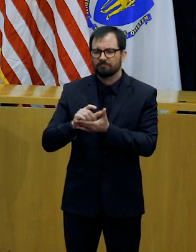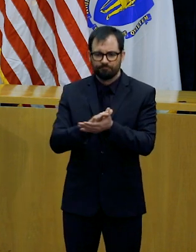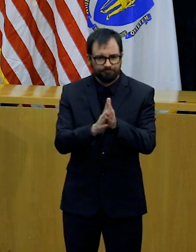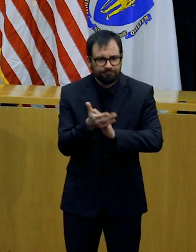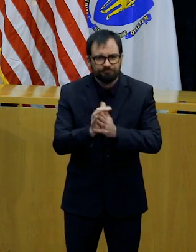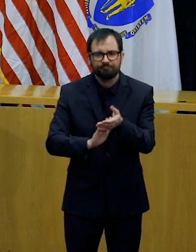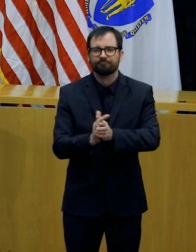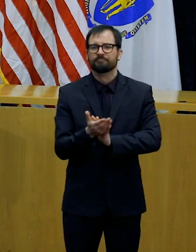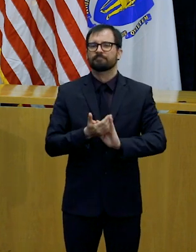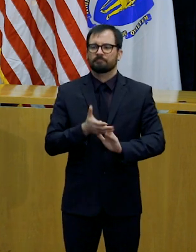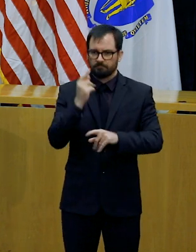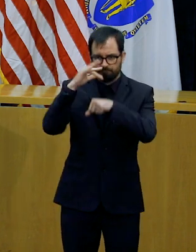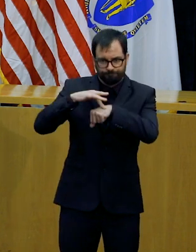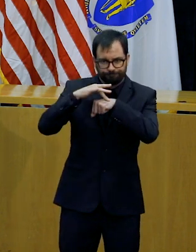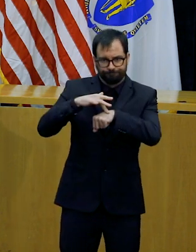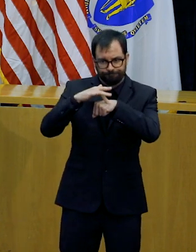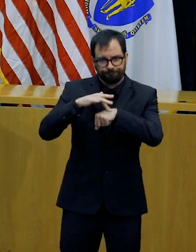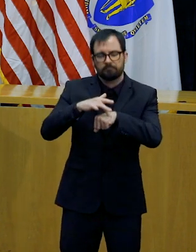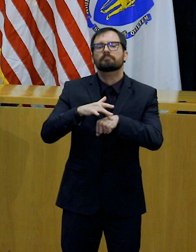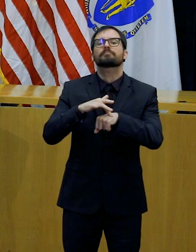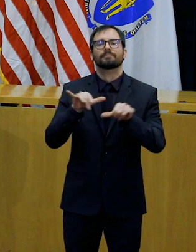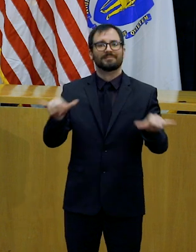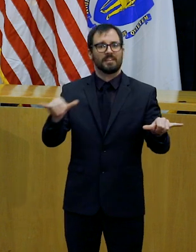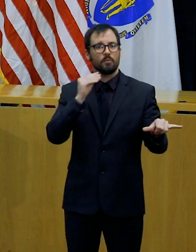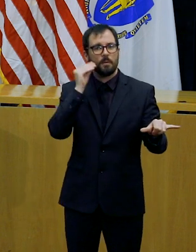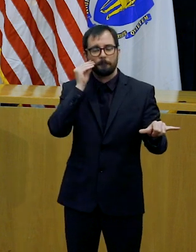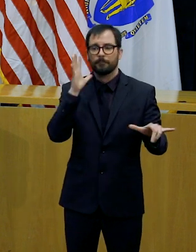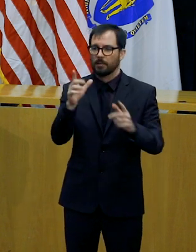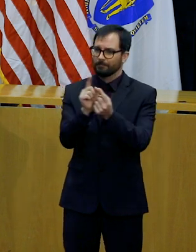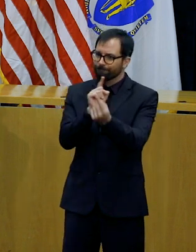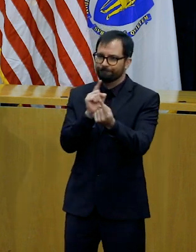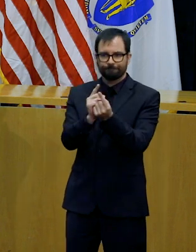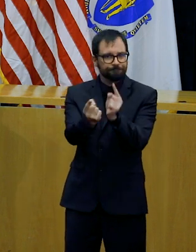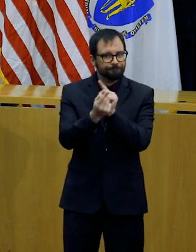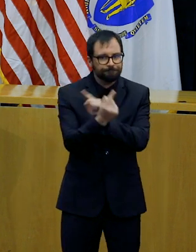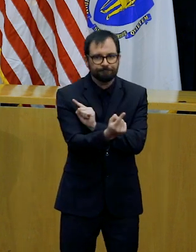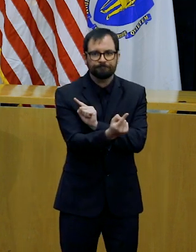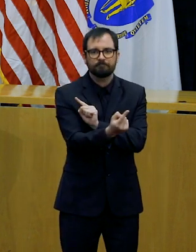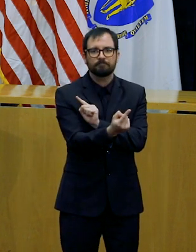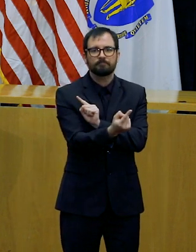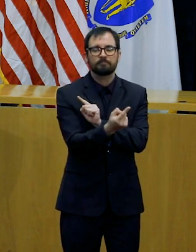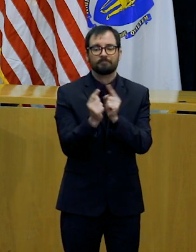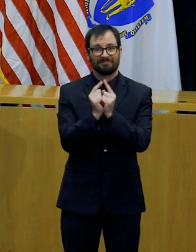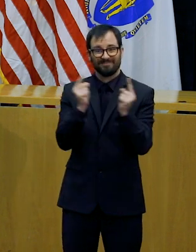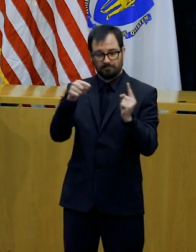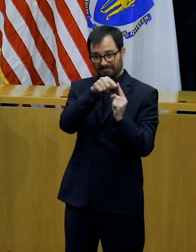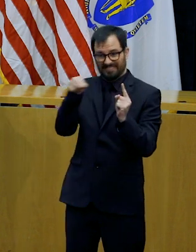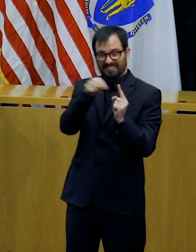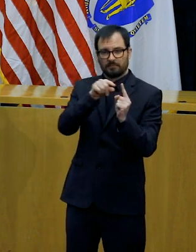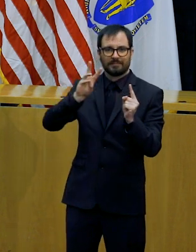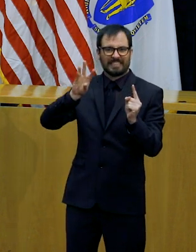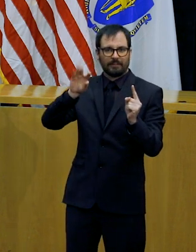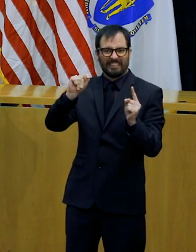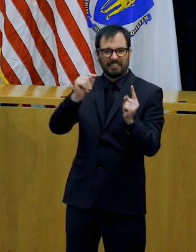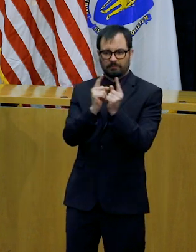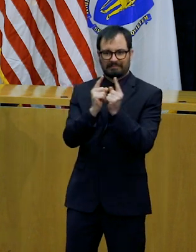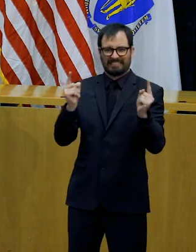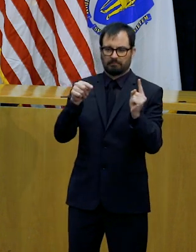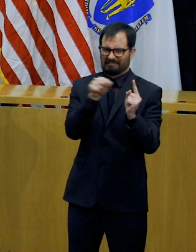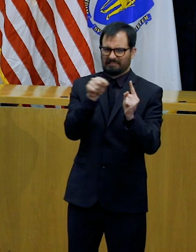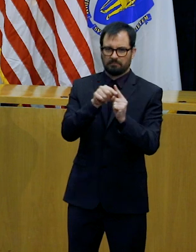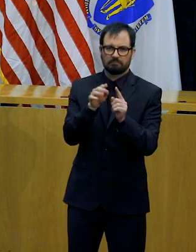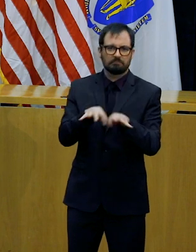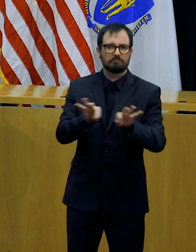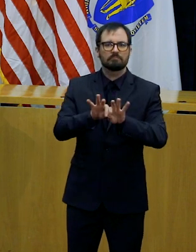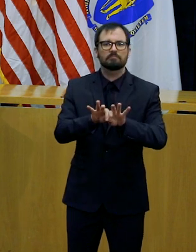Staying at home means only leaving home to address essential needs like going to the grocery store or the pharmacy, taking